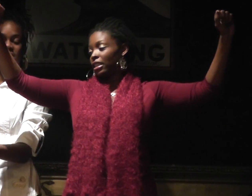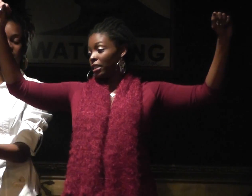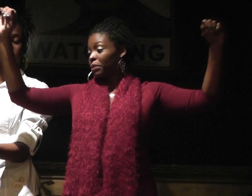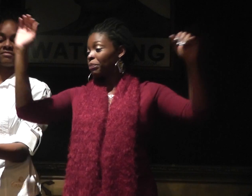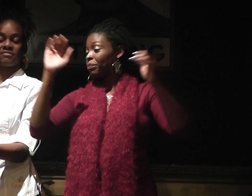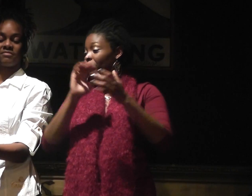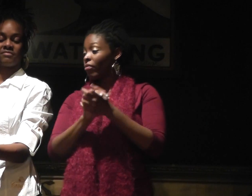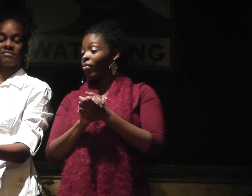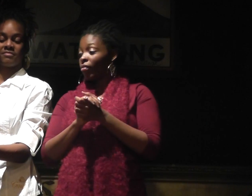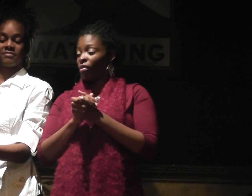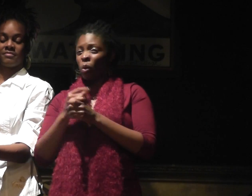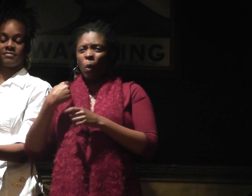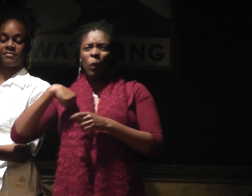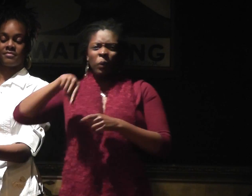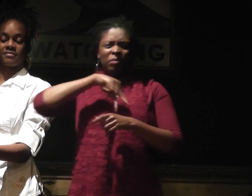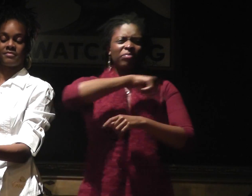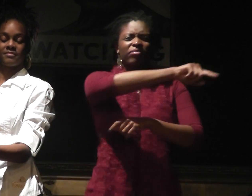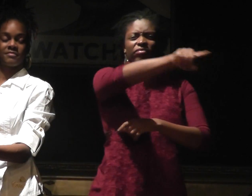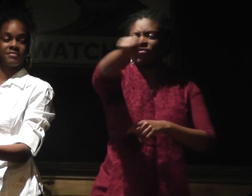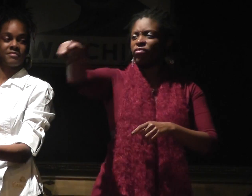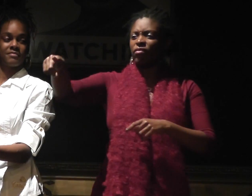Our souls are now free.